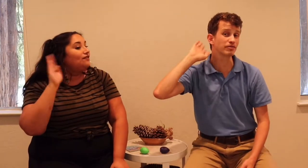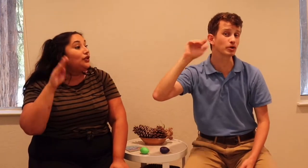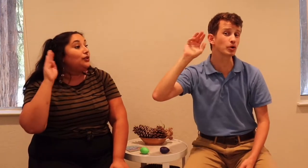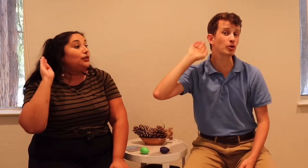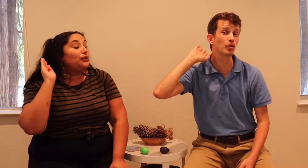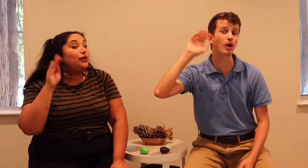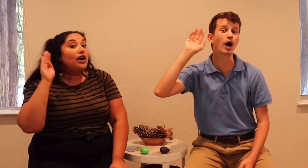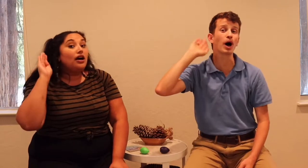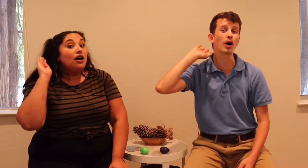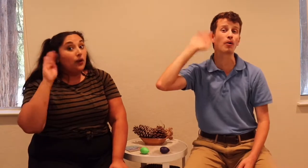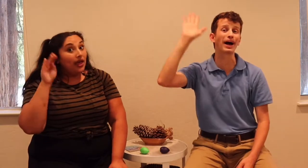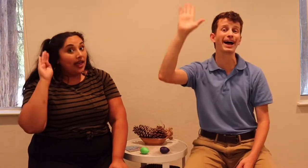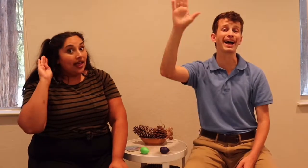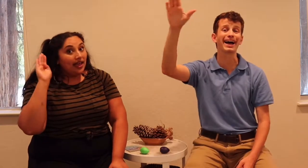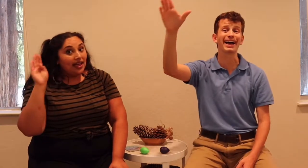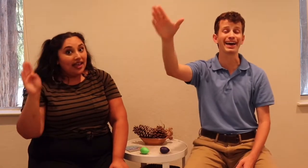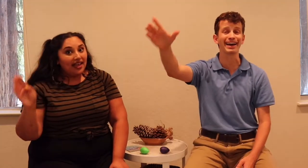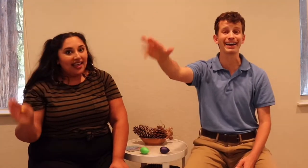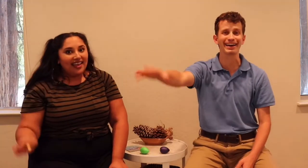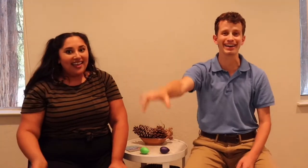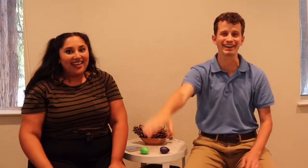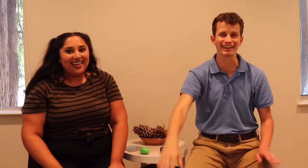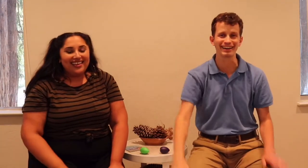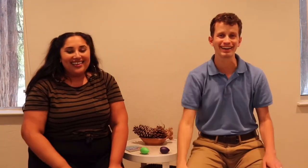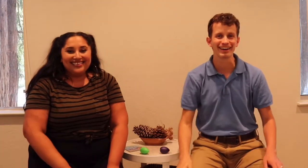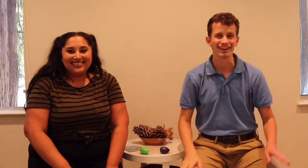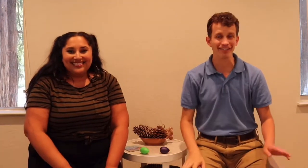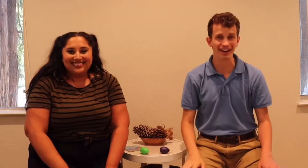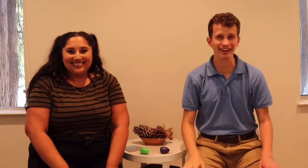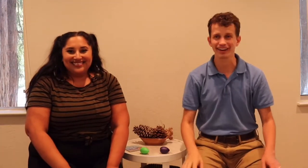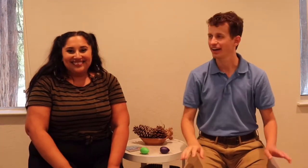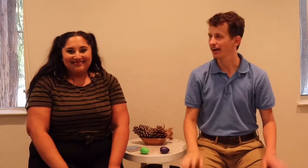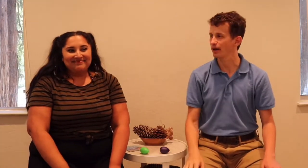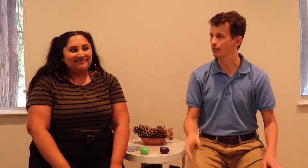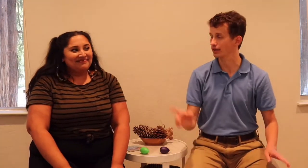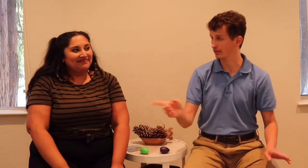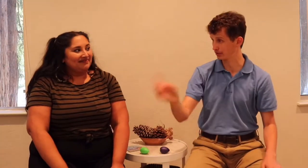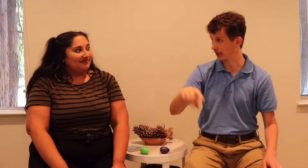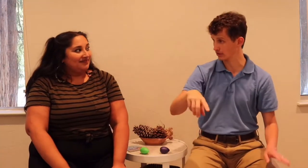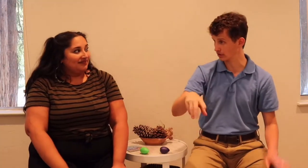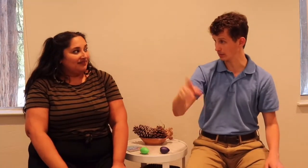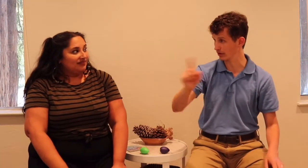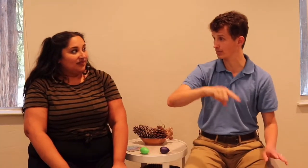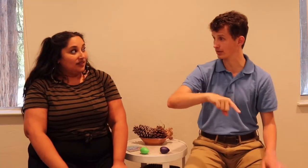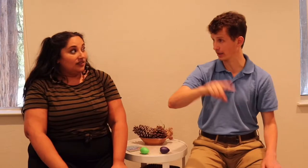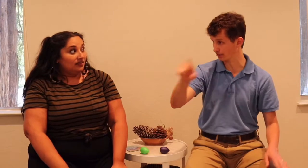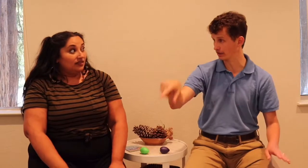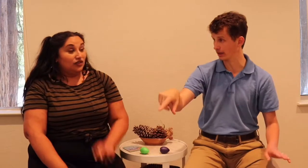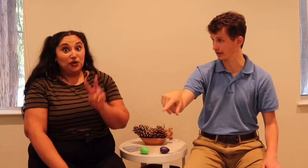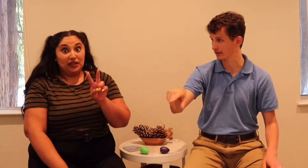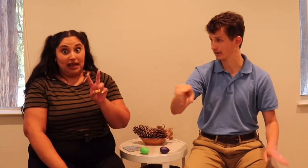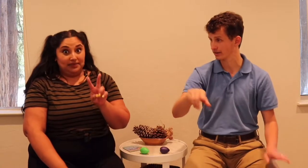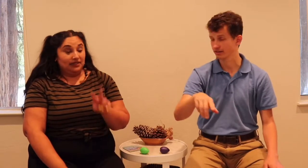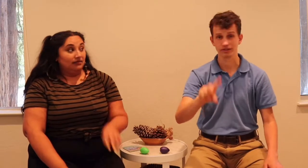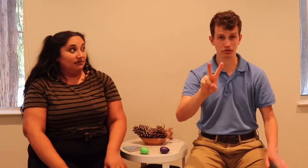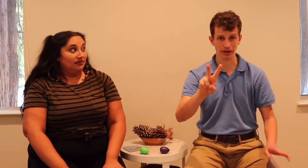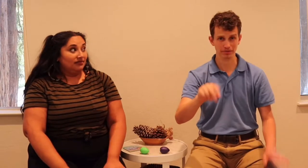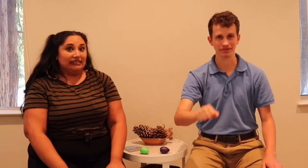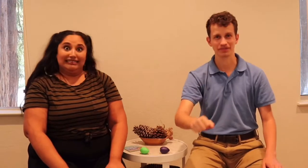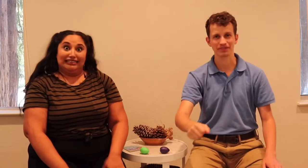flew away. All right. How about we add fly this time? Rabbit and fly. claps. True.